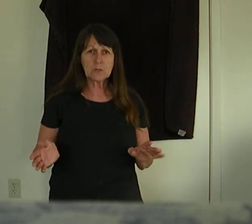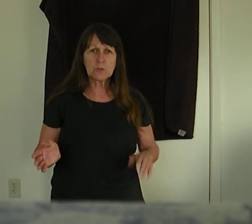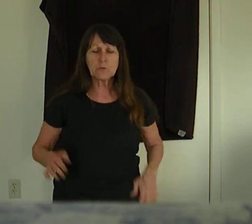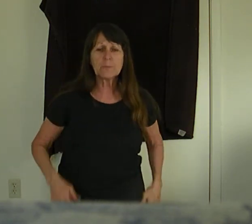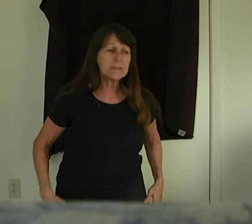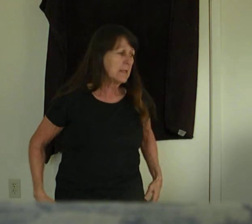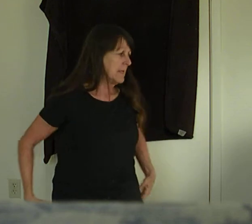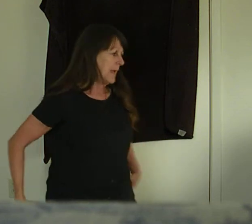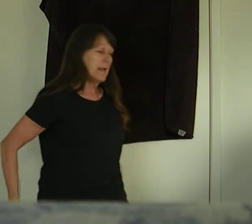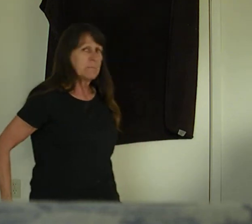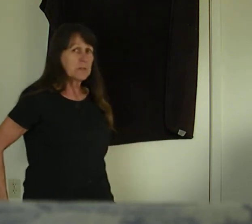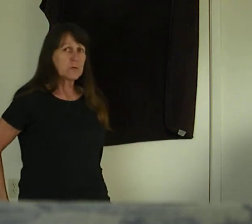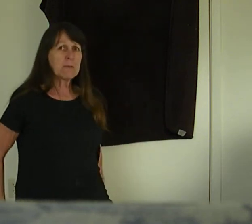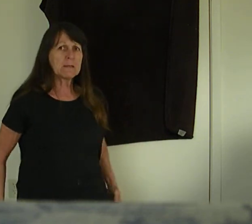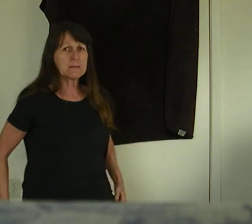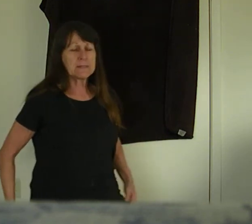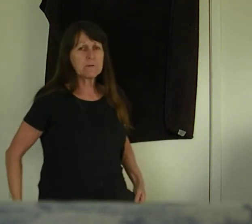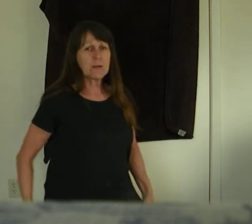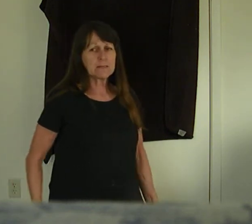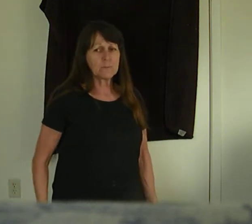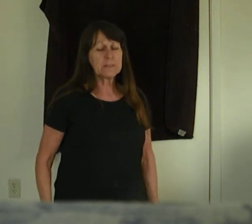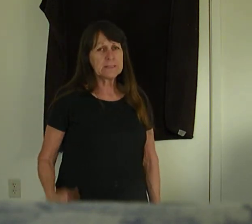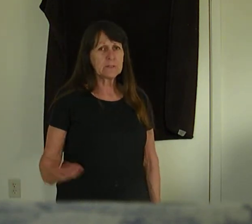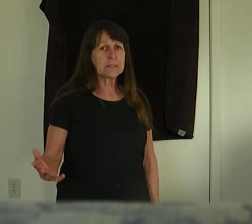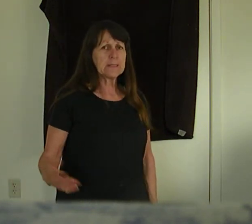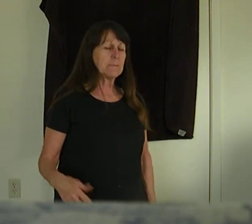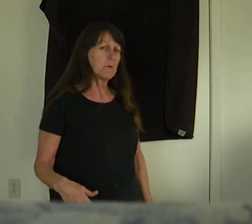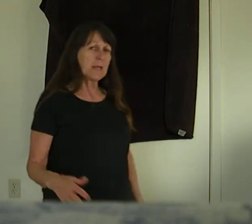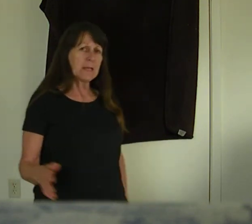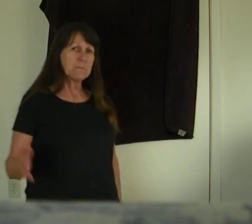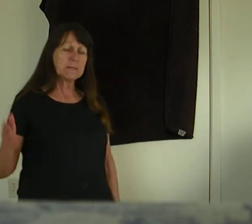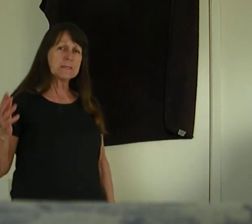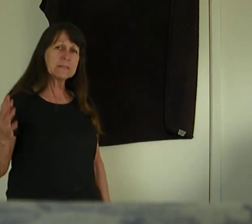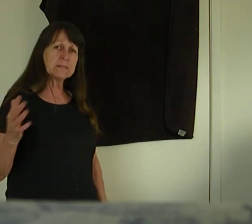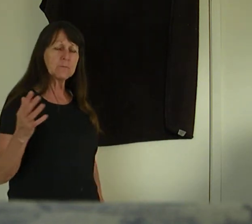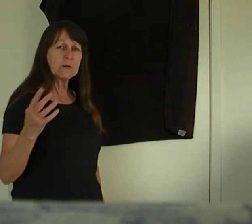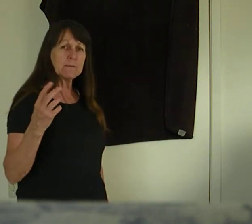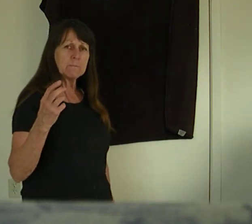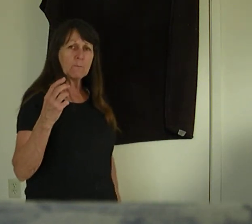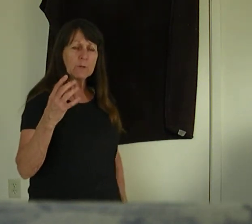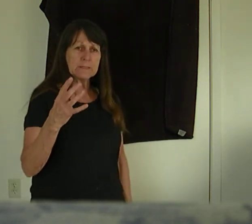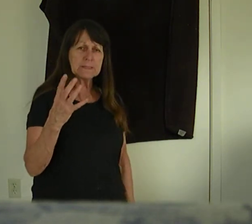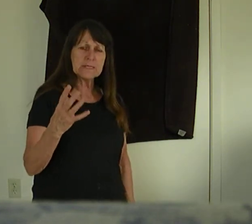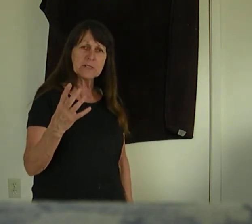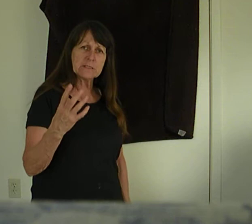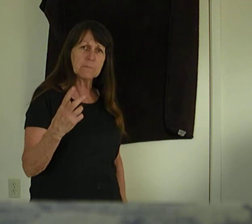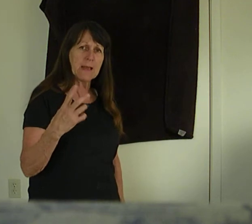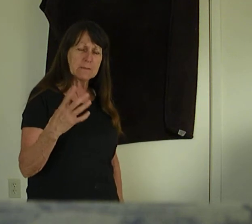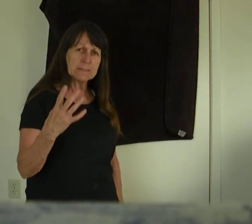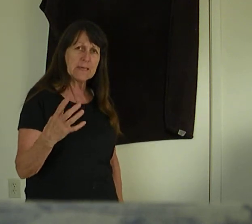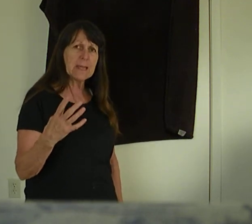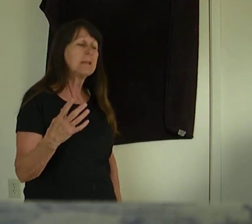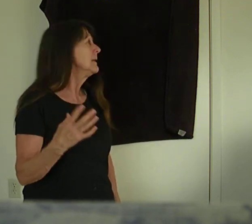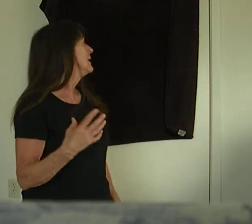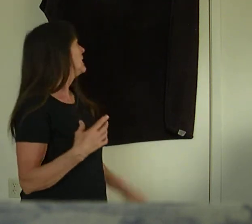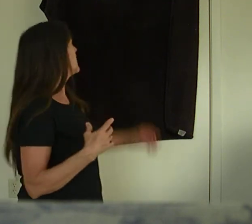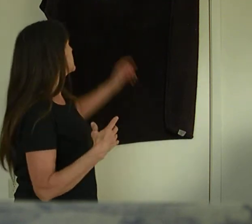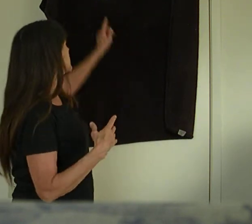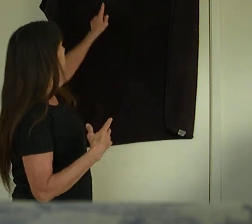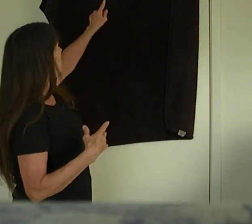sure, and I'm not sure I might not have said it right, so please look it up. But this is what this teaching is about today. It's about